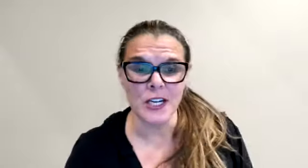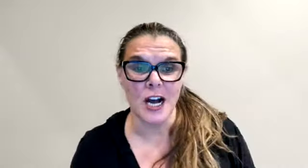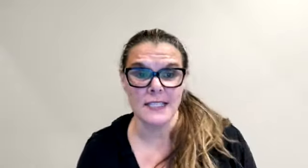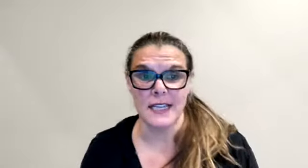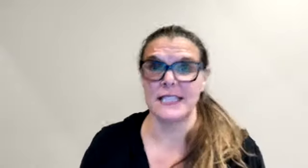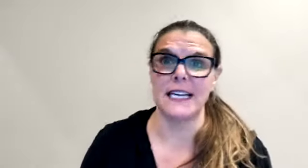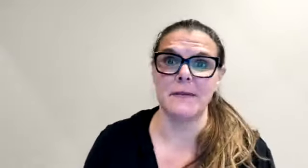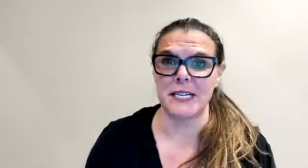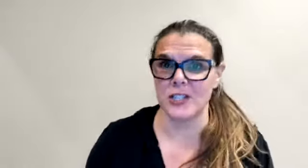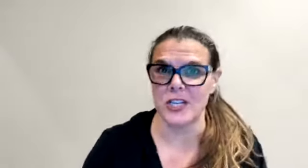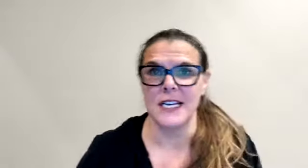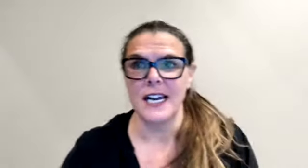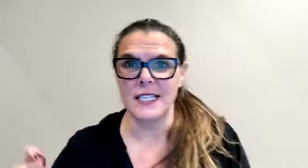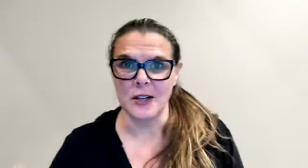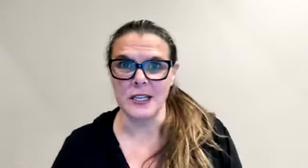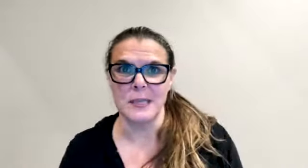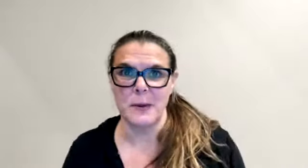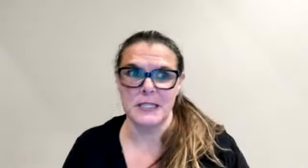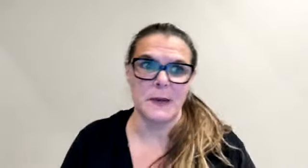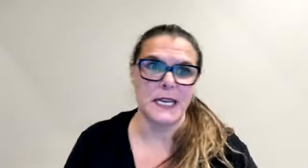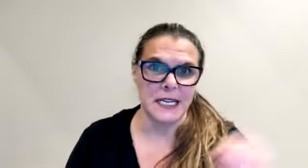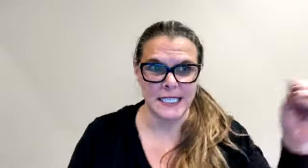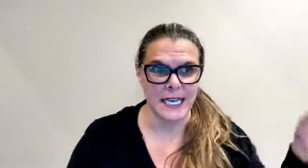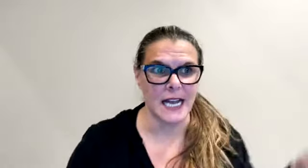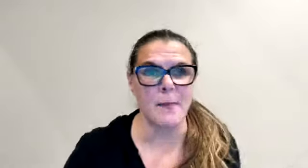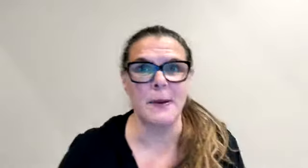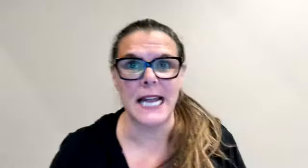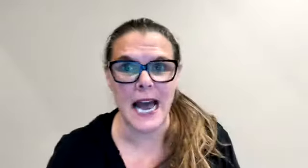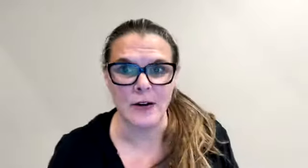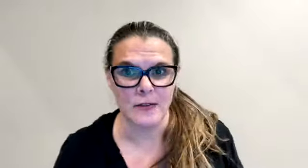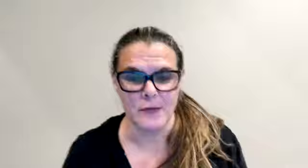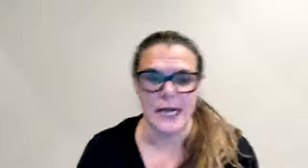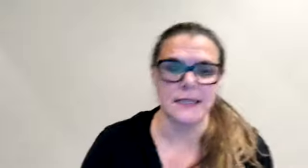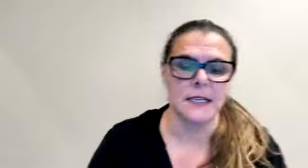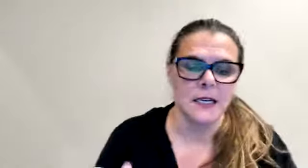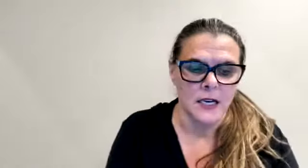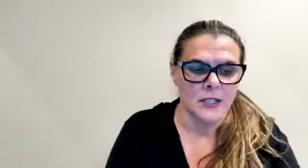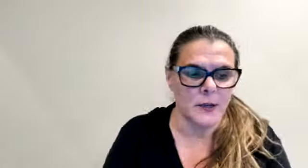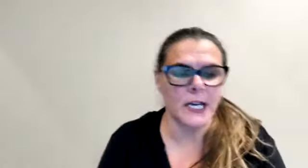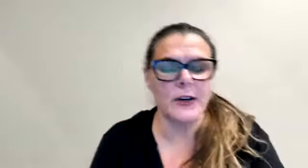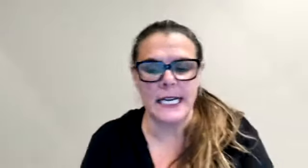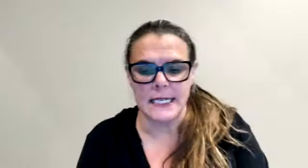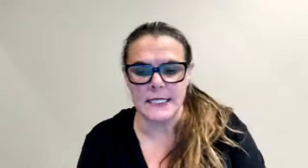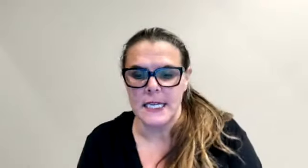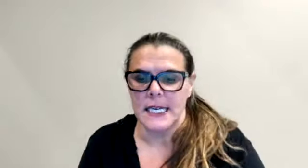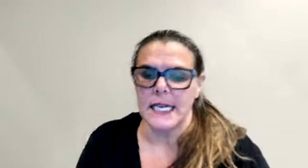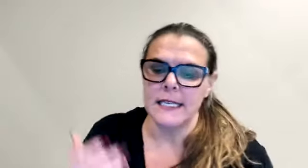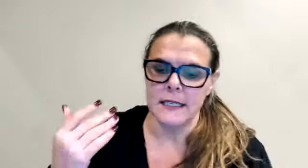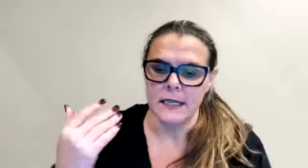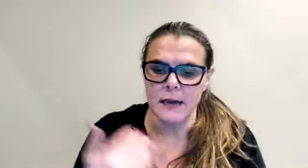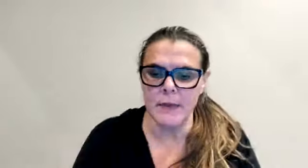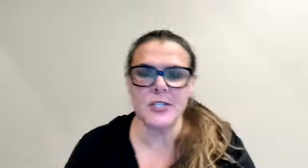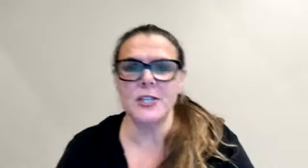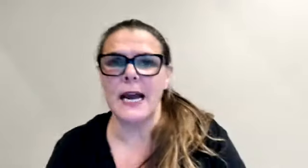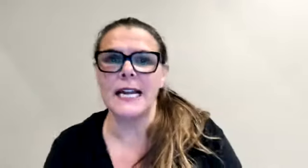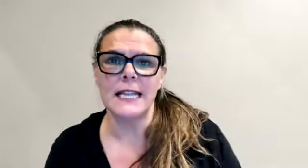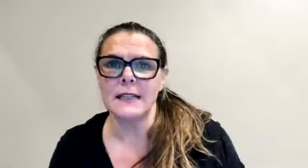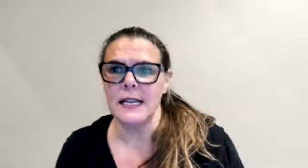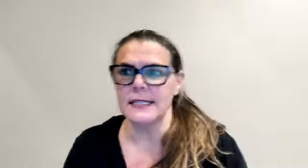to cause a lot of damage. It's only supposed to be to get up and out of ruts. So here it is. Is commit to anything less than